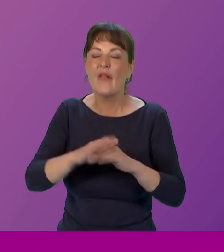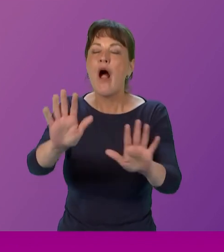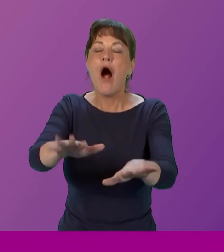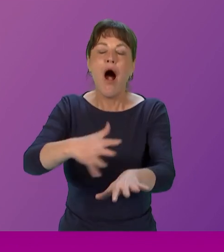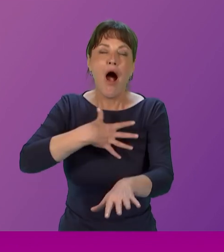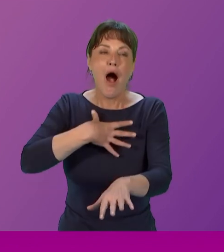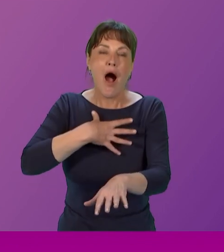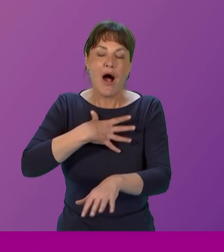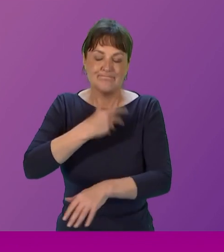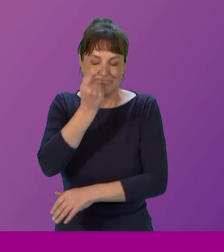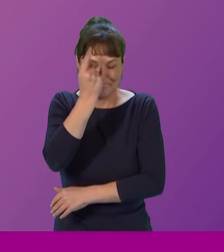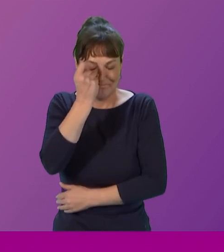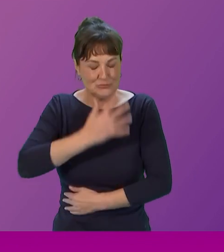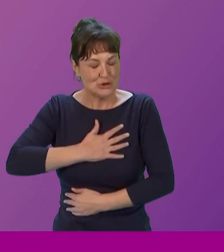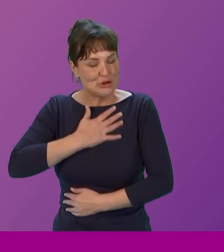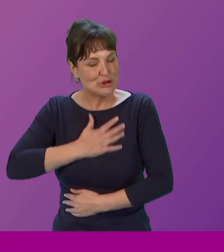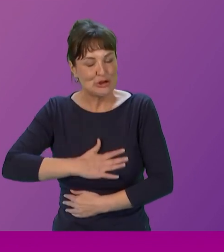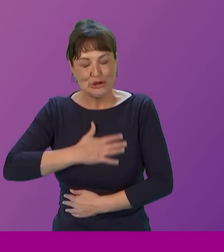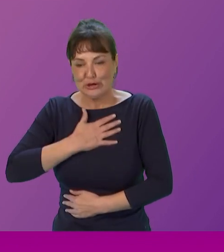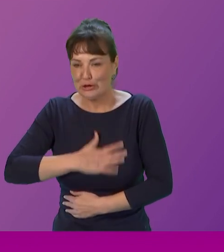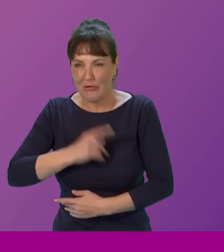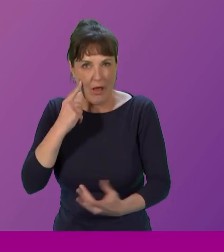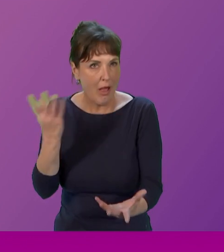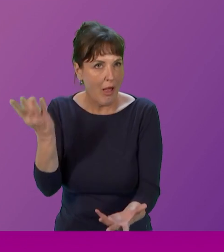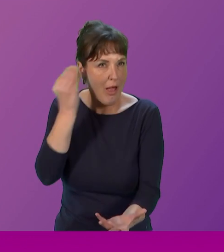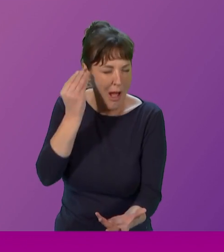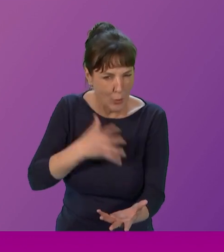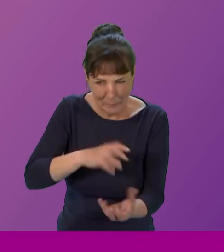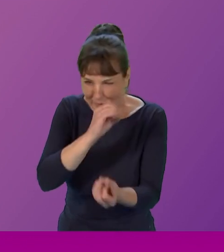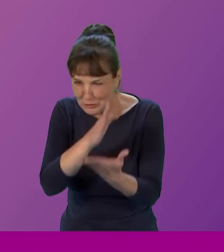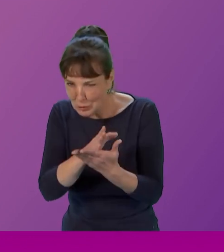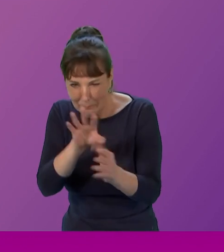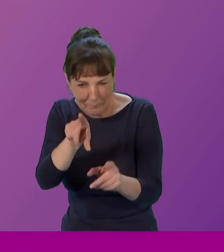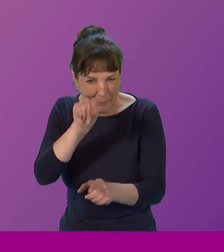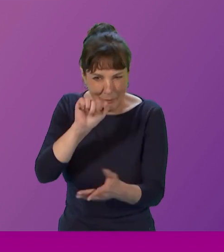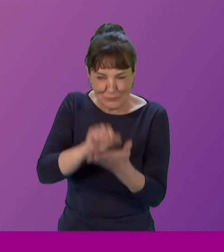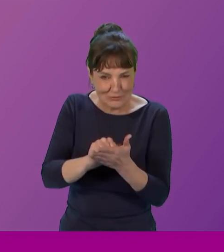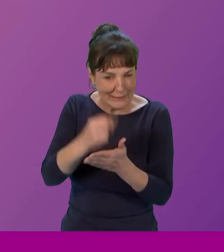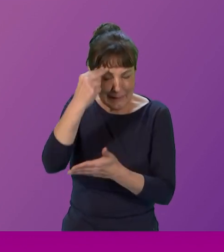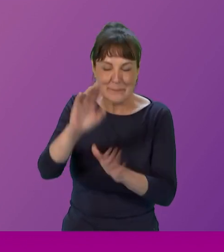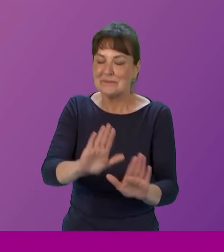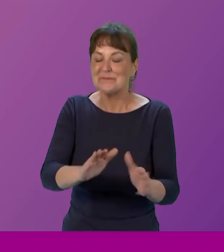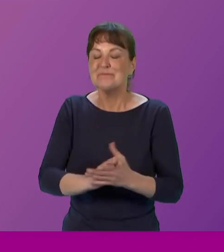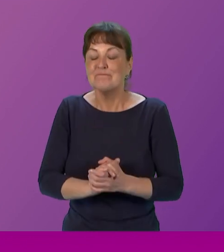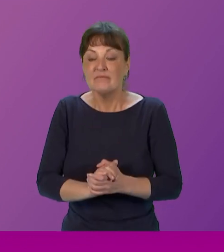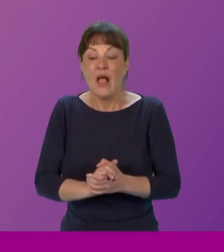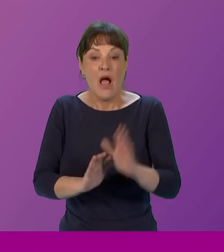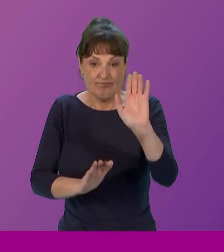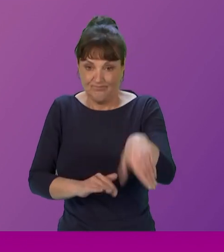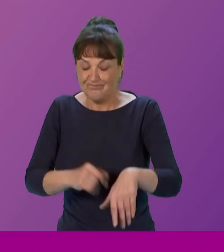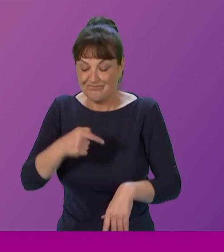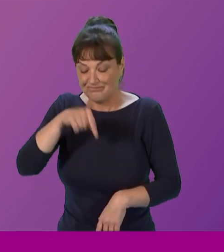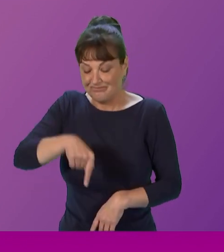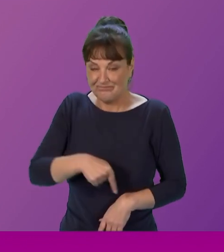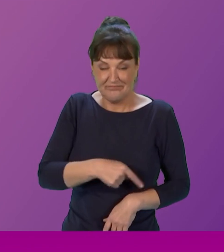sorry, forgive me. I was wanting to make sure that, um, yes. So cross-party groups, um, are, um, a